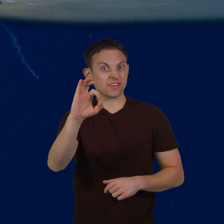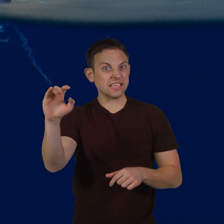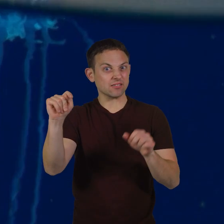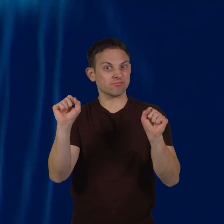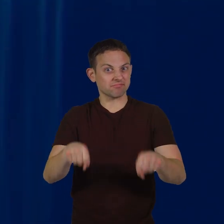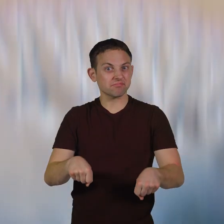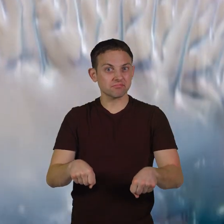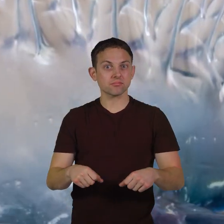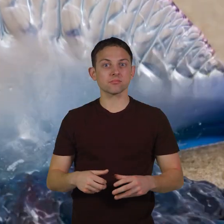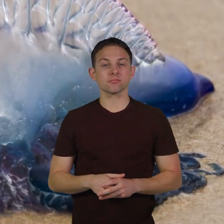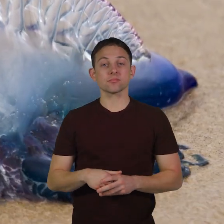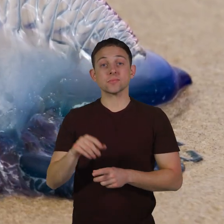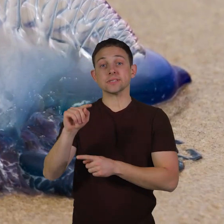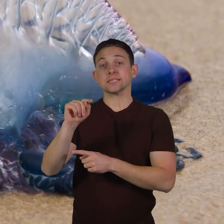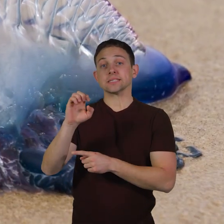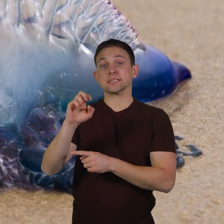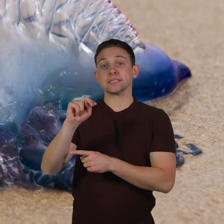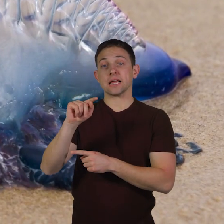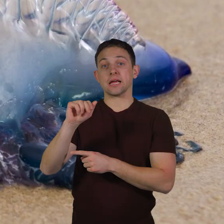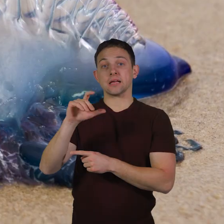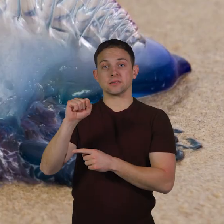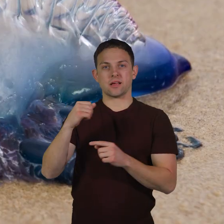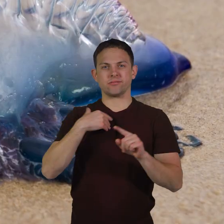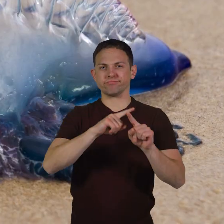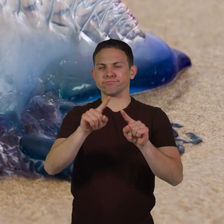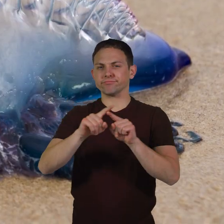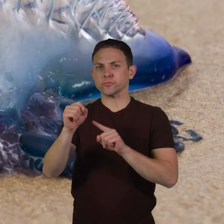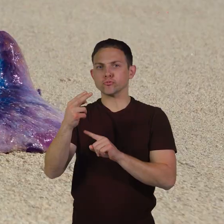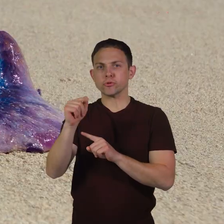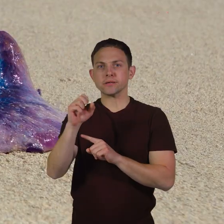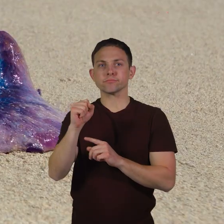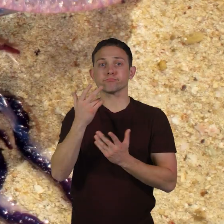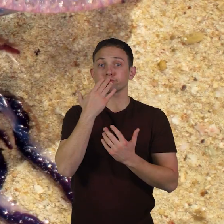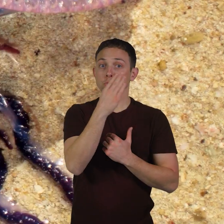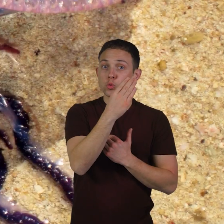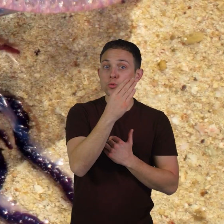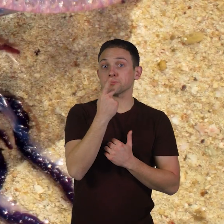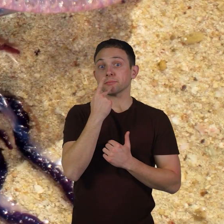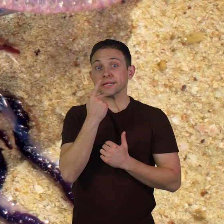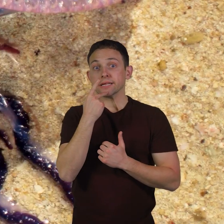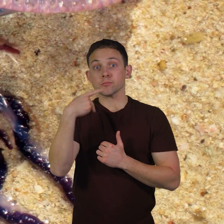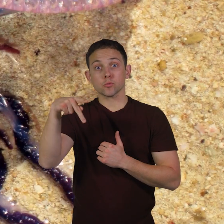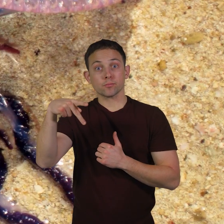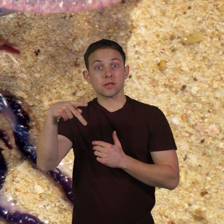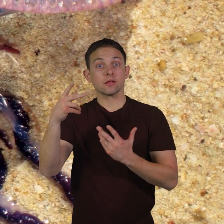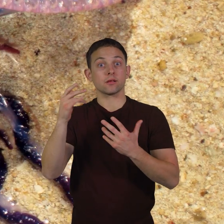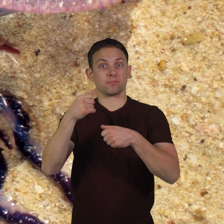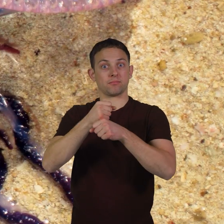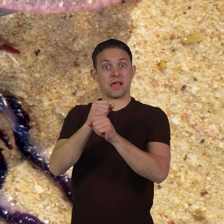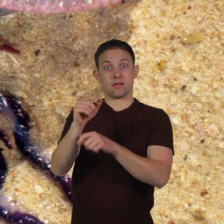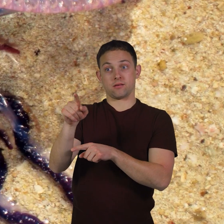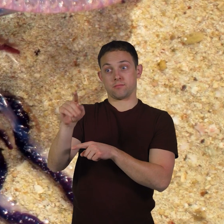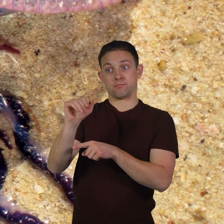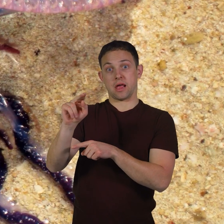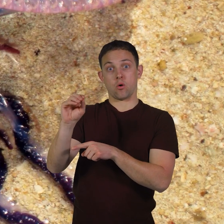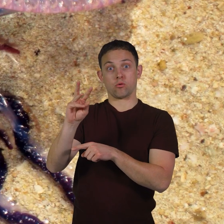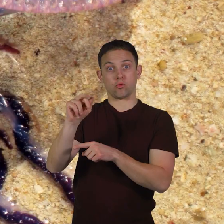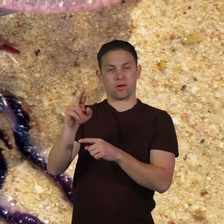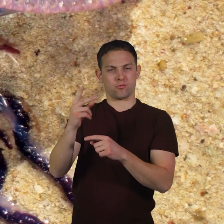The tentacles come in lots of shades of blue, pink, or purple, making the manowar one of the most colorful